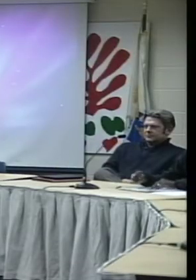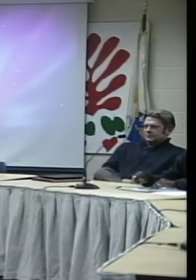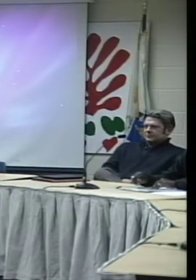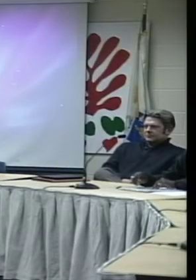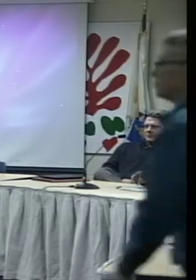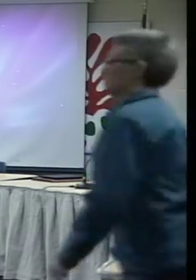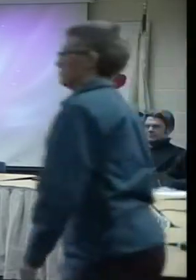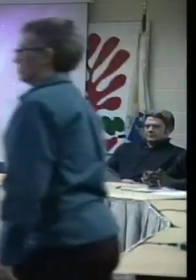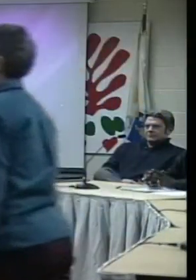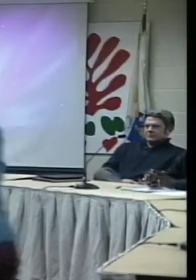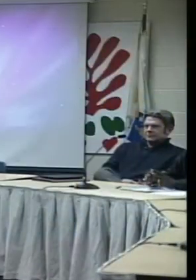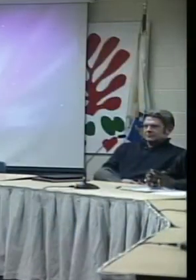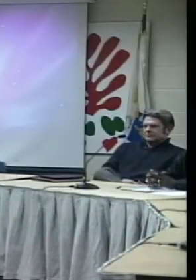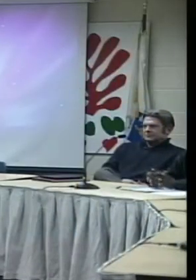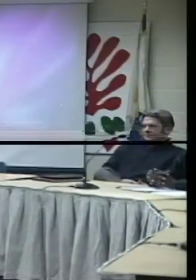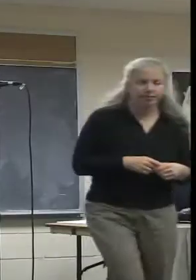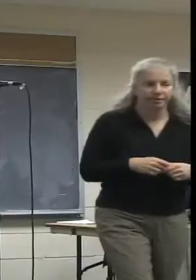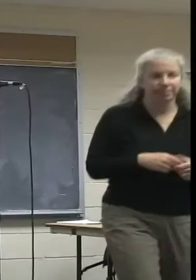Joshua.